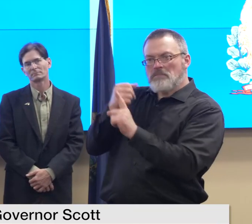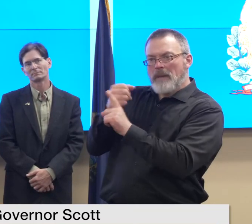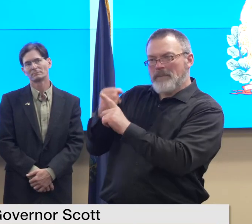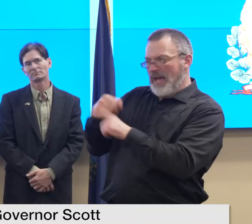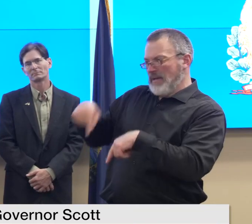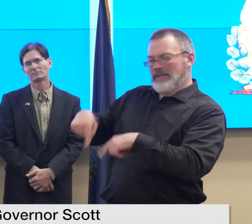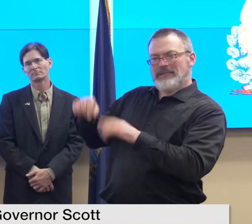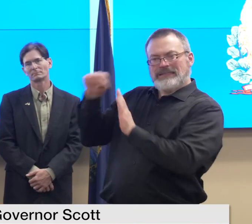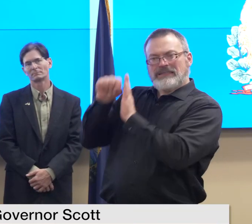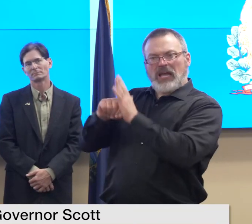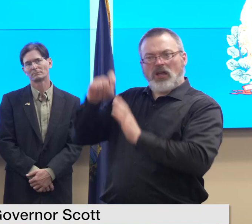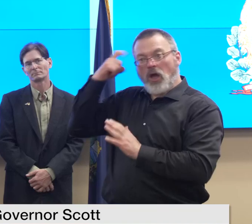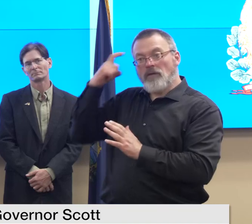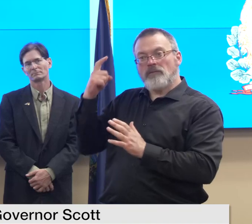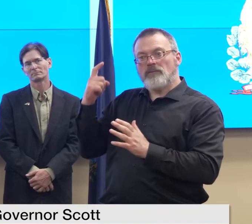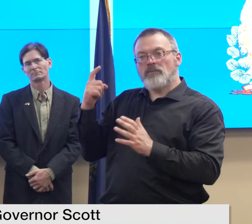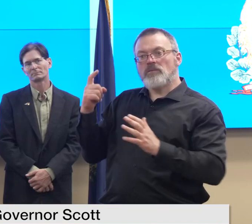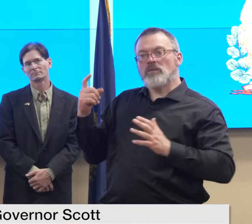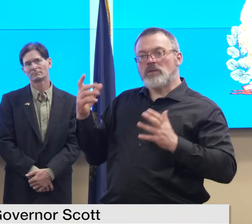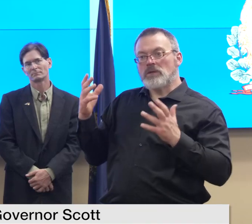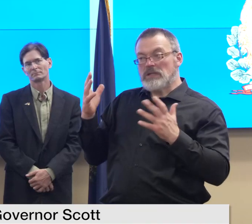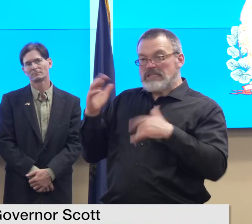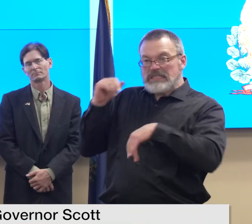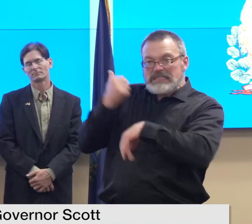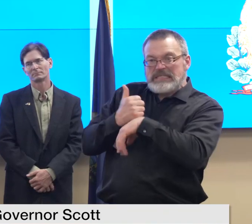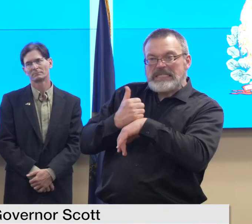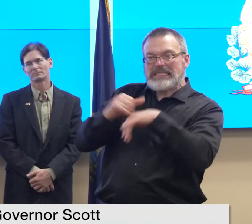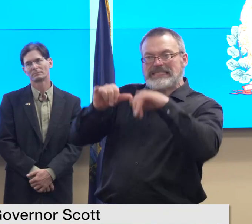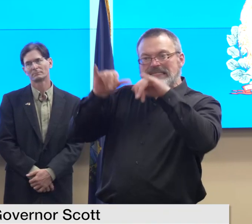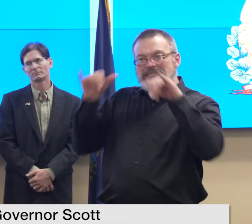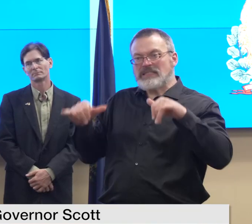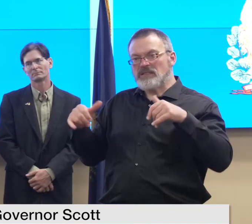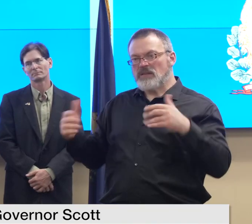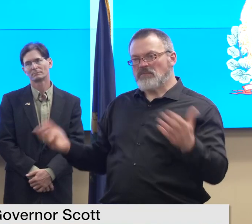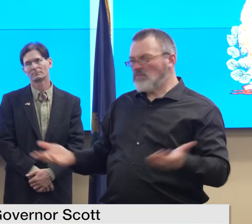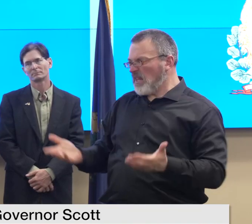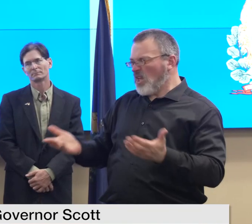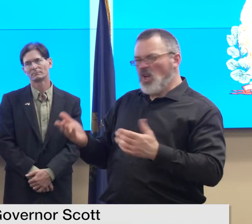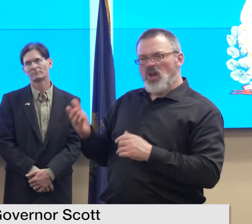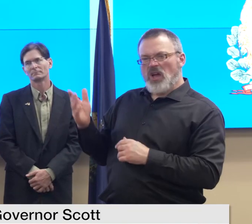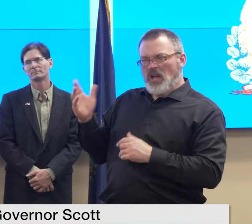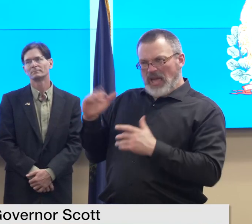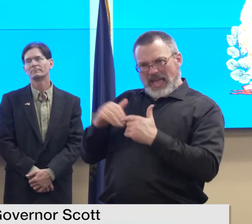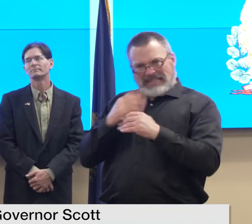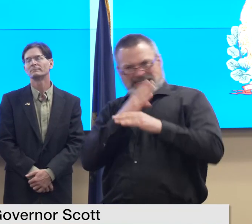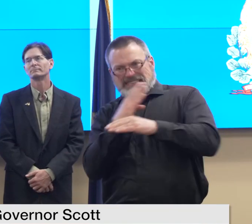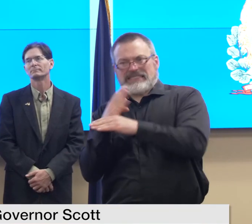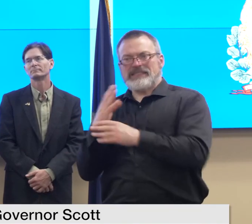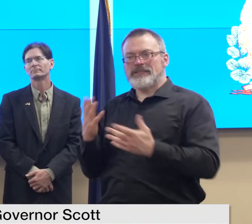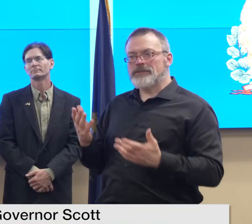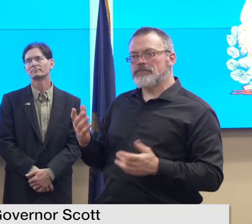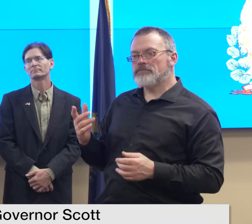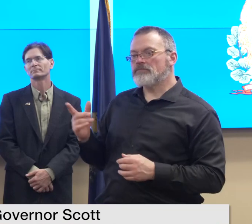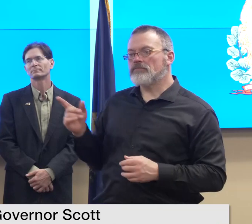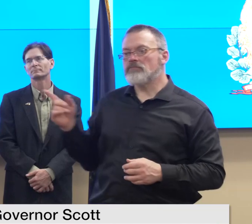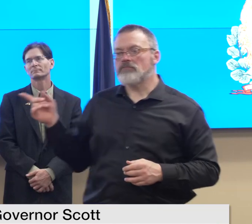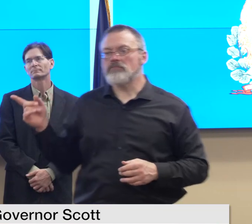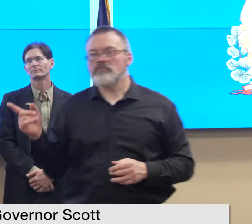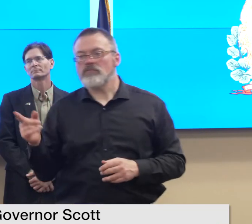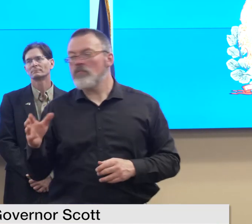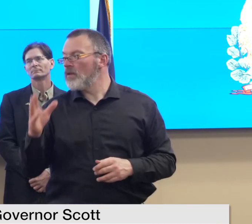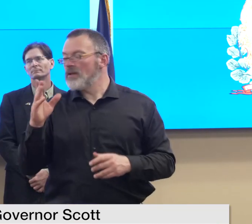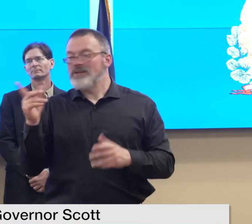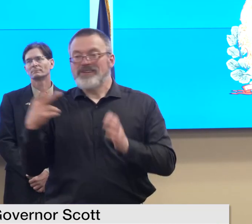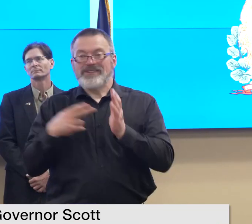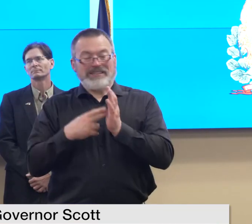out state it like how do we prepare for this yeah i i think we as a nation have to learn from this experience